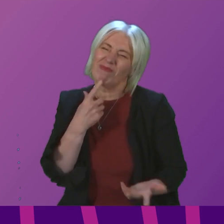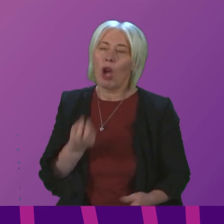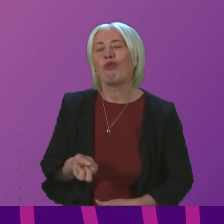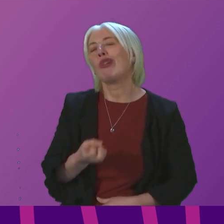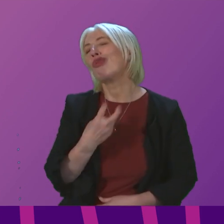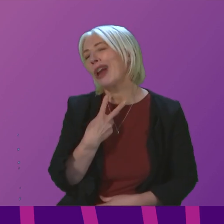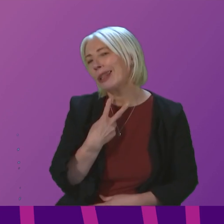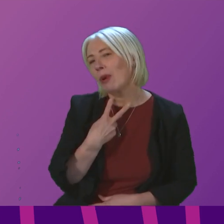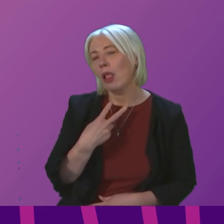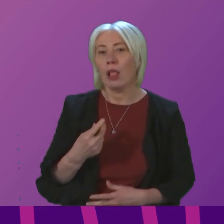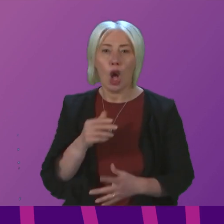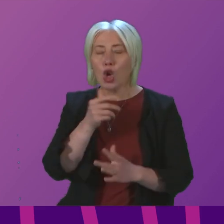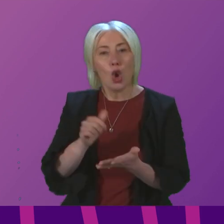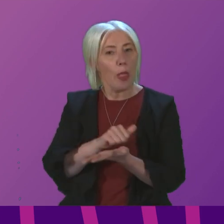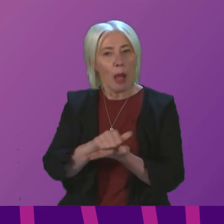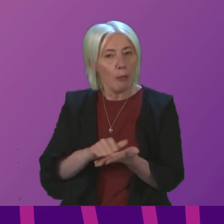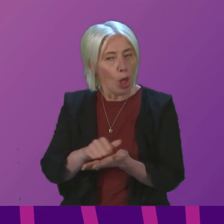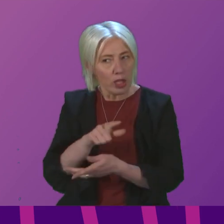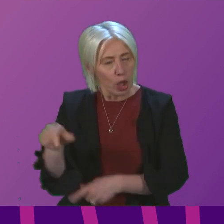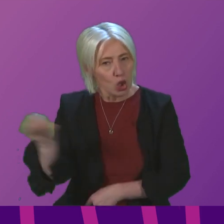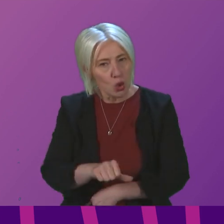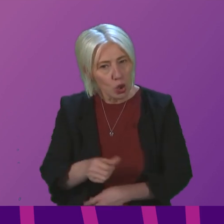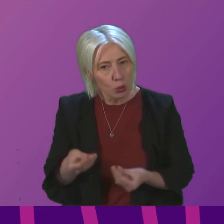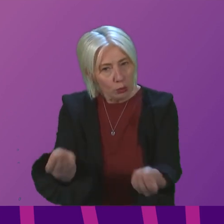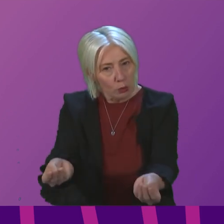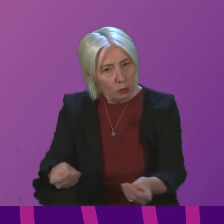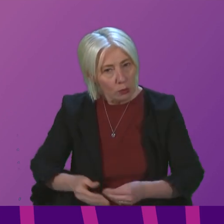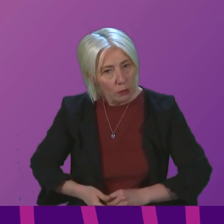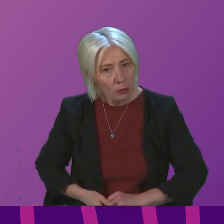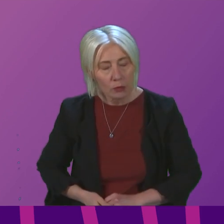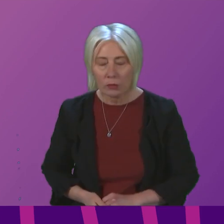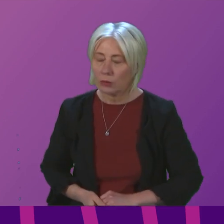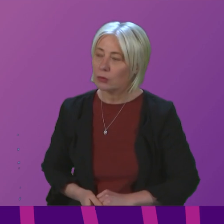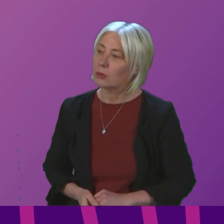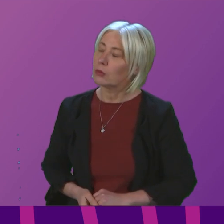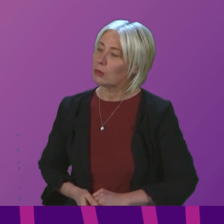rather than giving them the apology they deserve? First Minister.